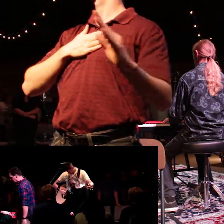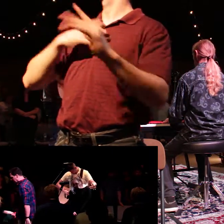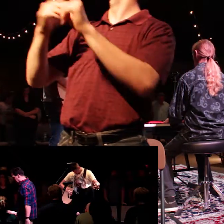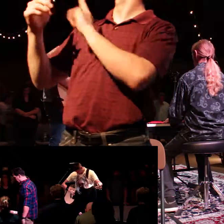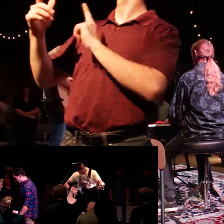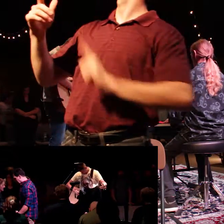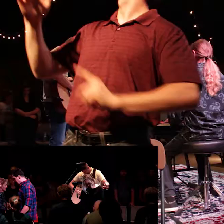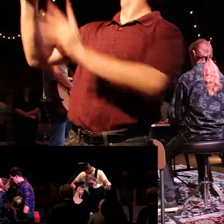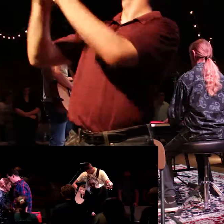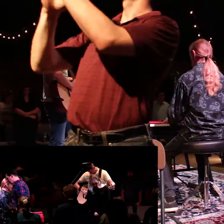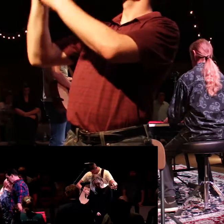of my life.